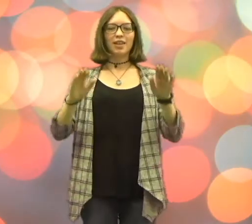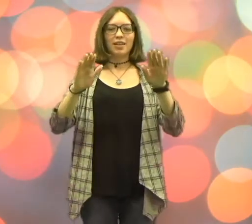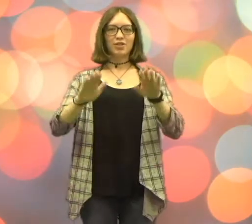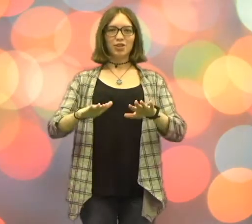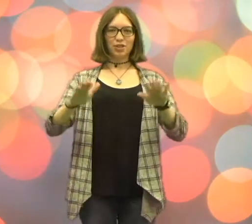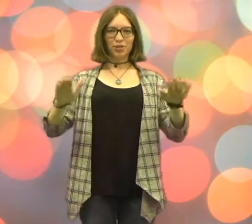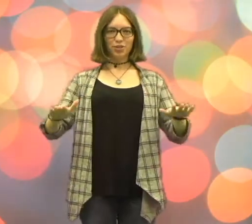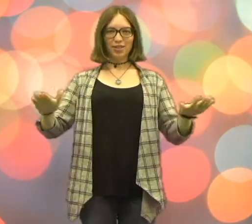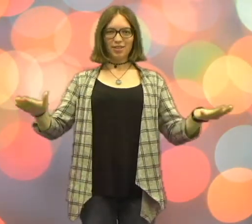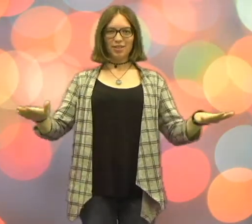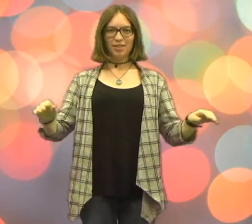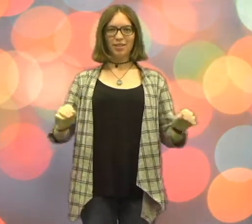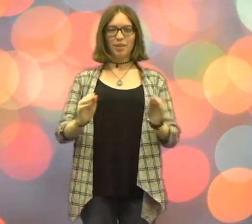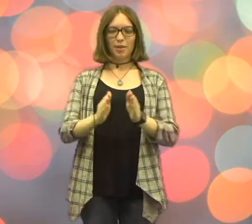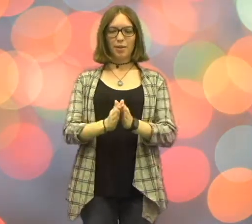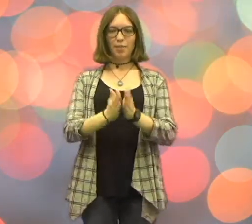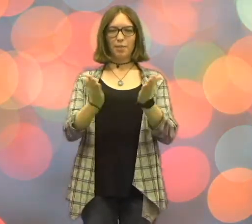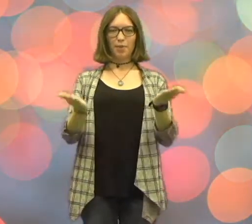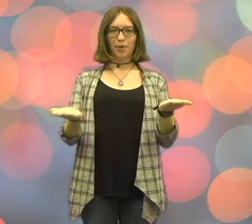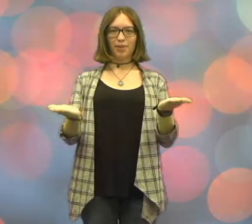Children's books.